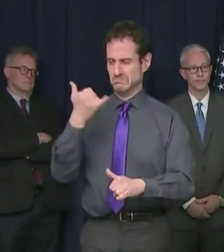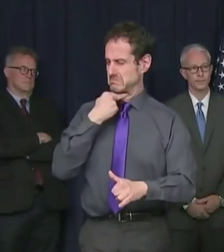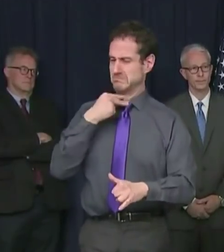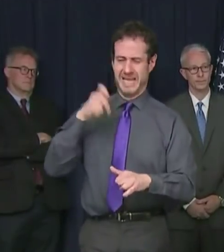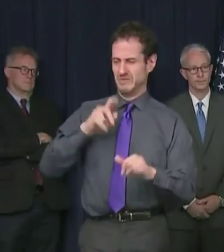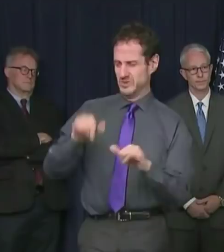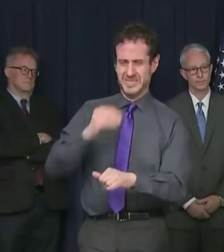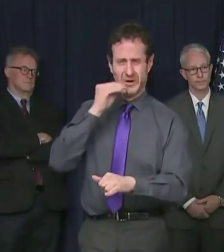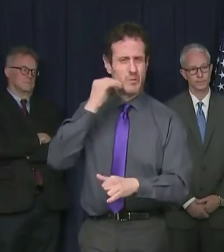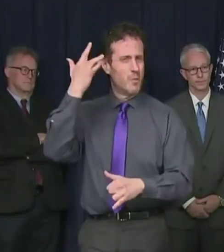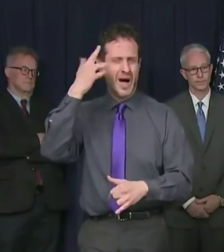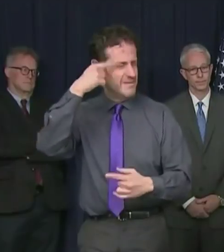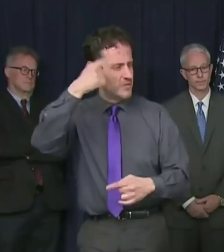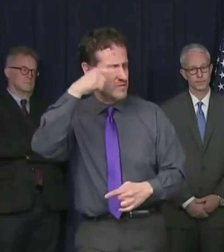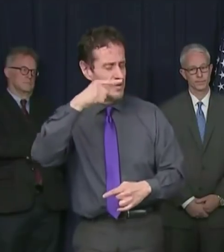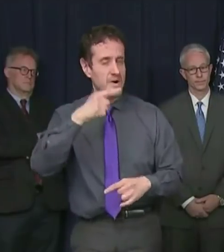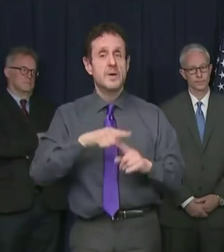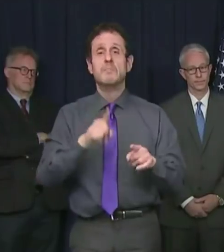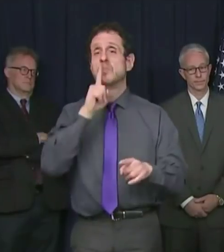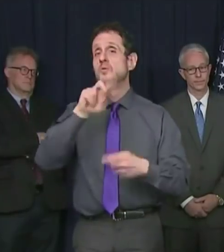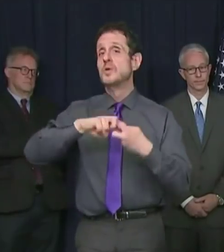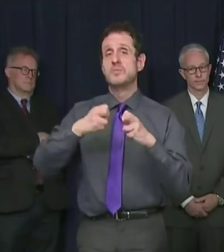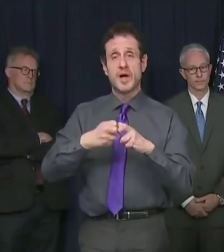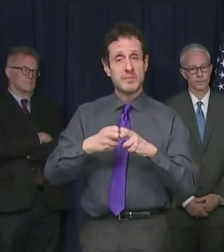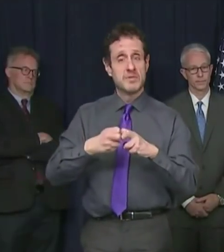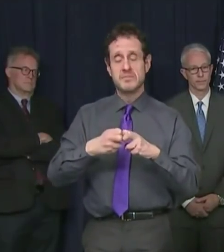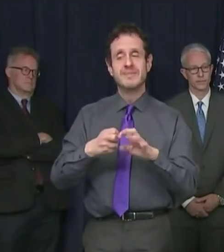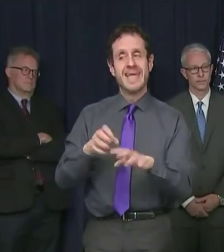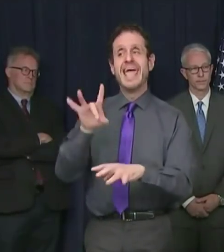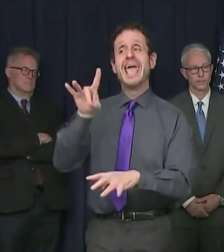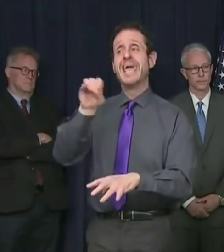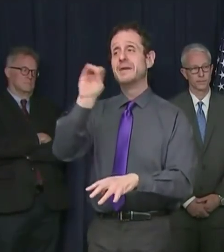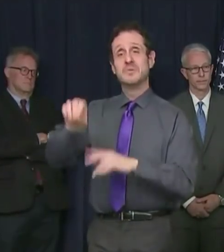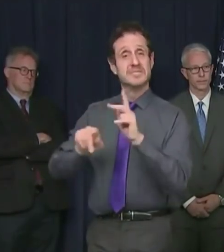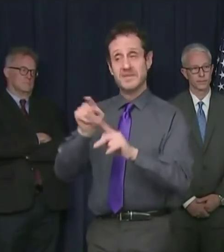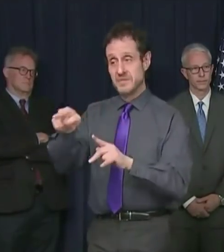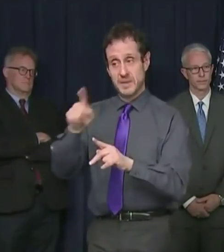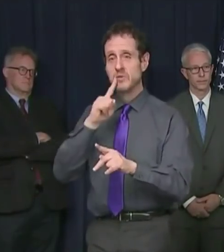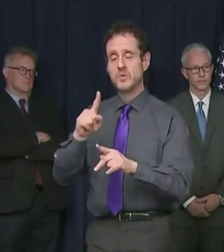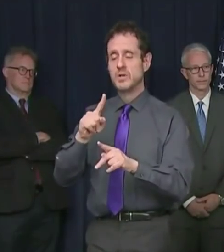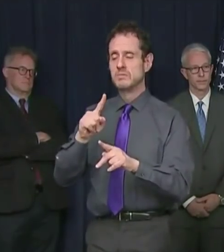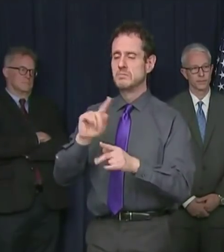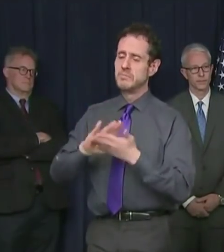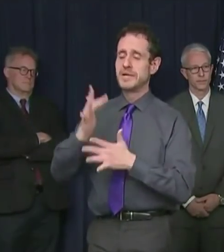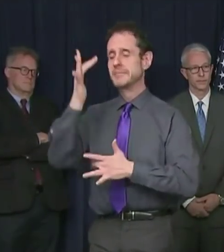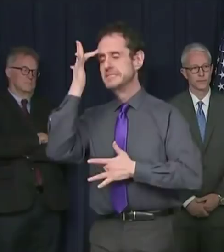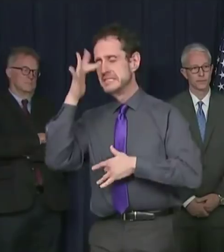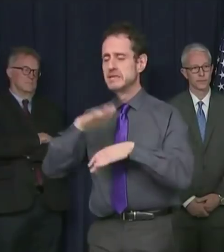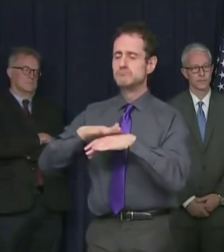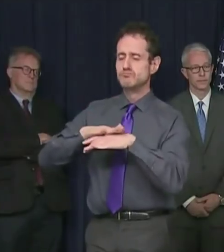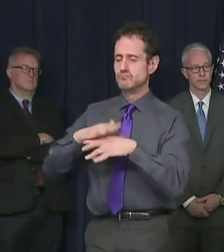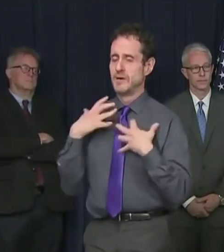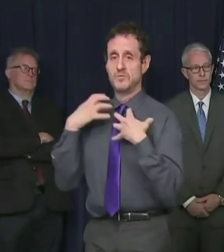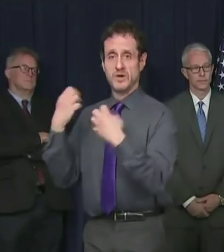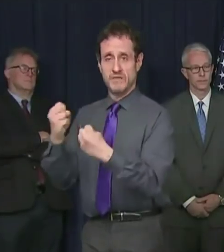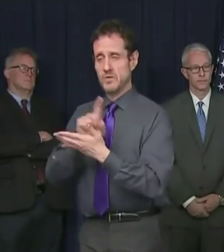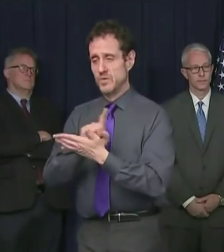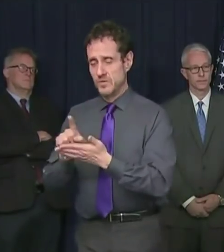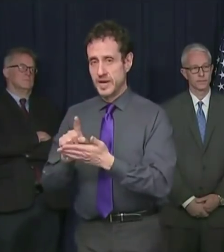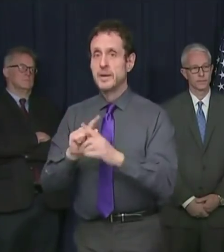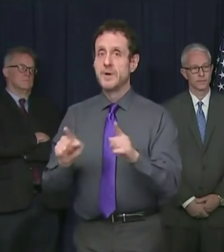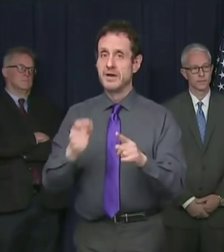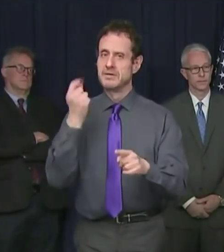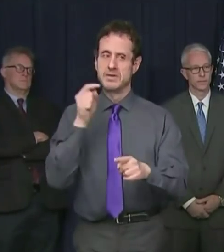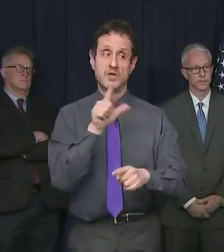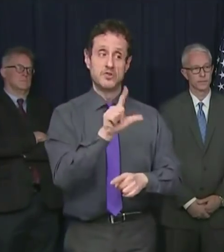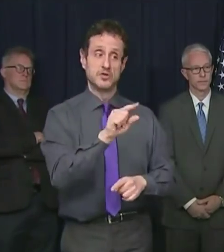But the real problem is not the 80% who will get over this in a week. It's the 20% of patients, the